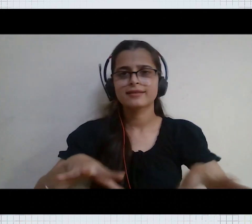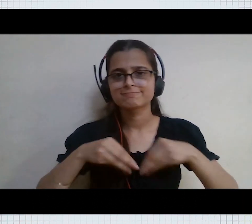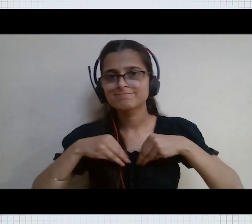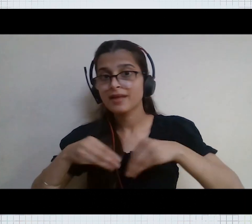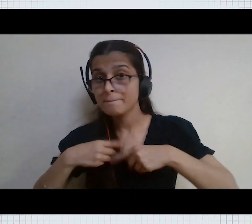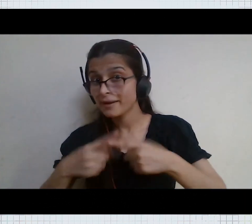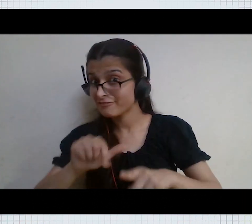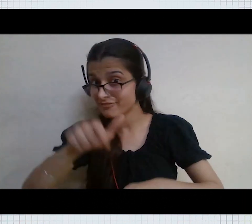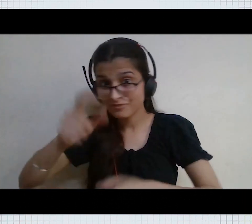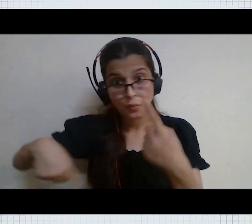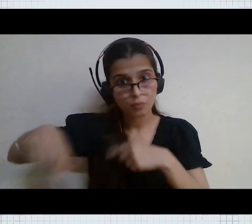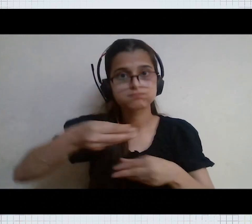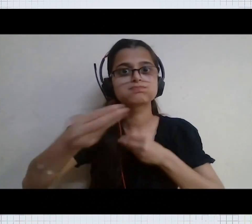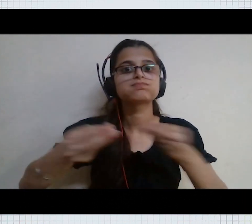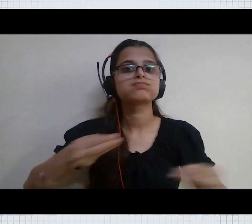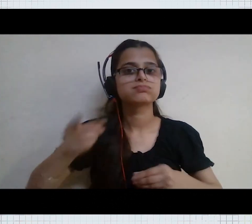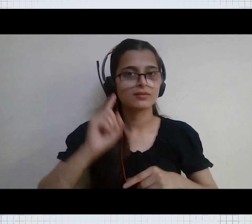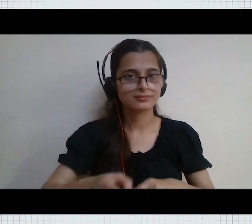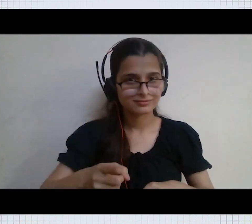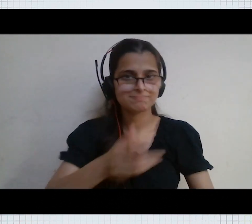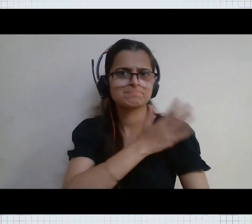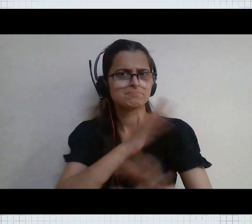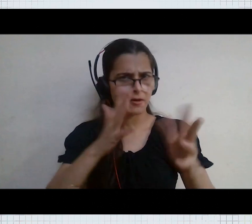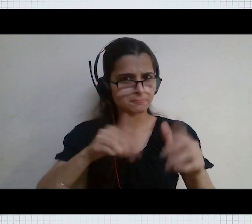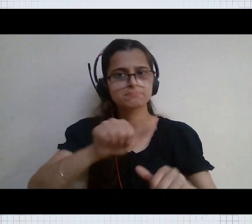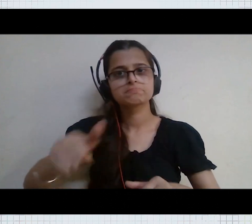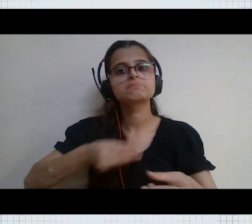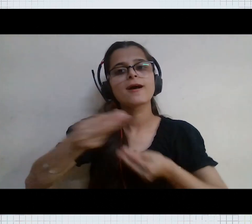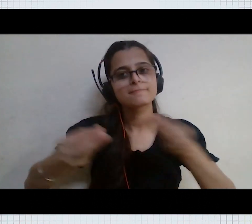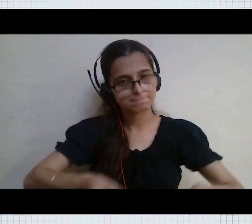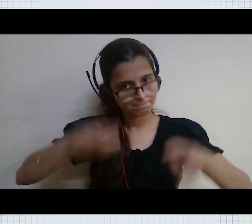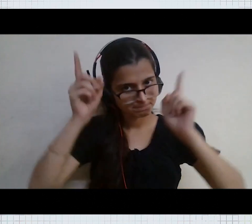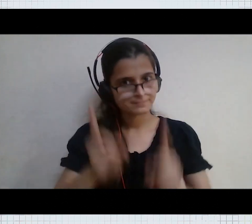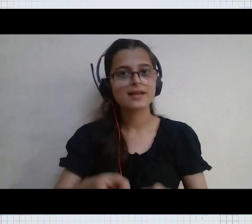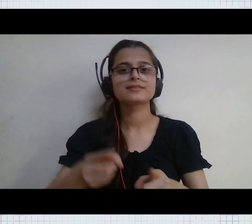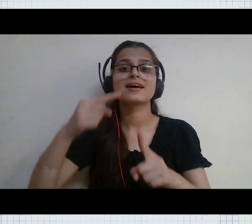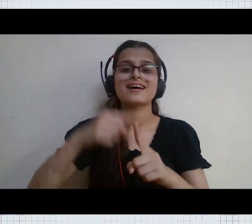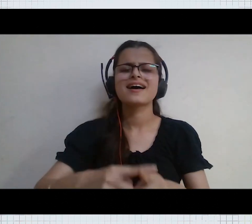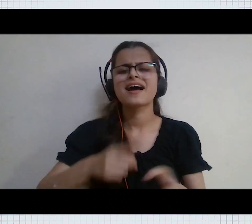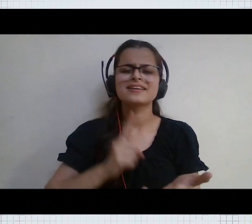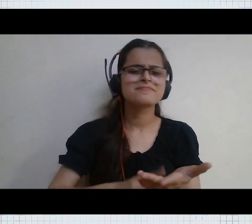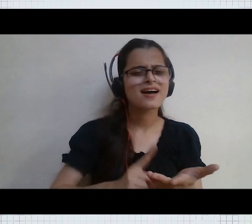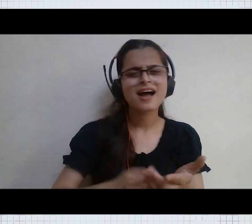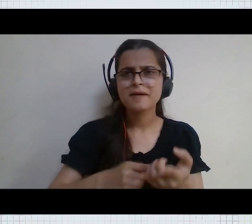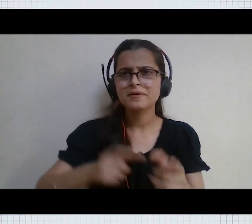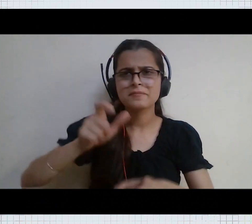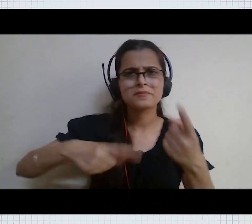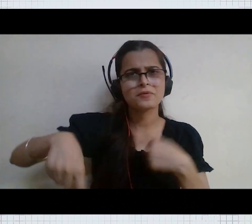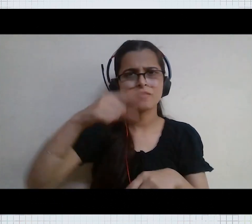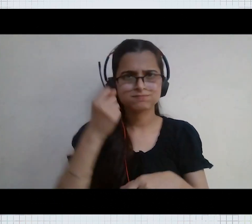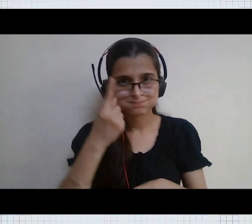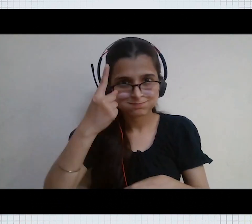giving it to others you are demanding praise you are demanding that